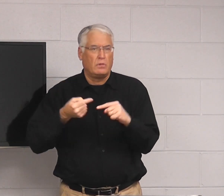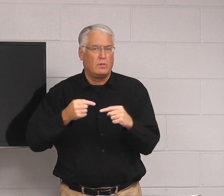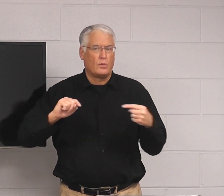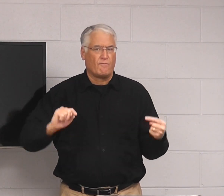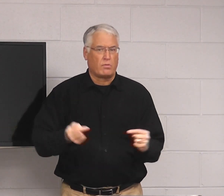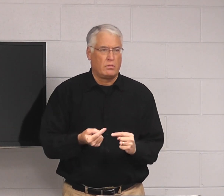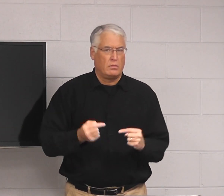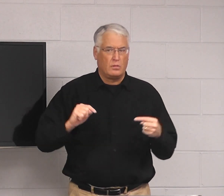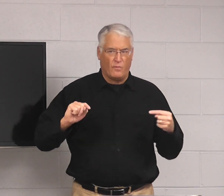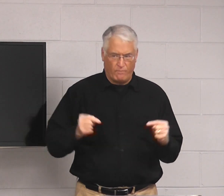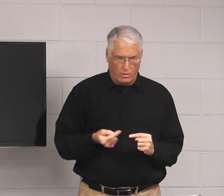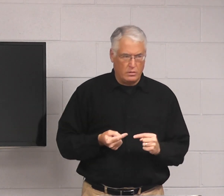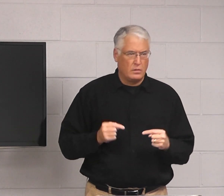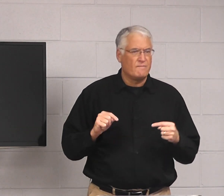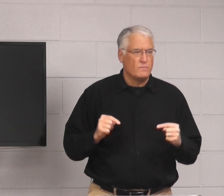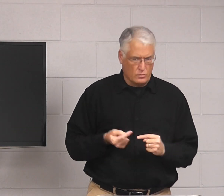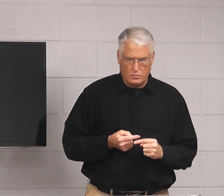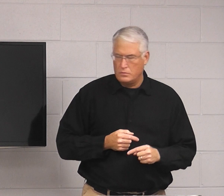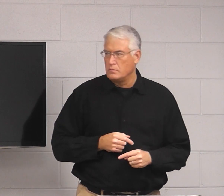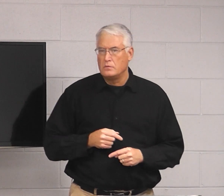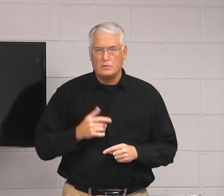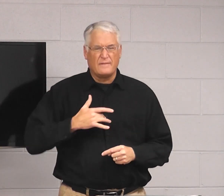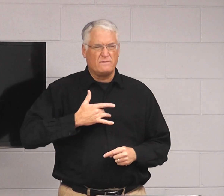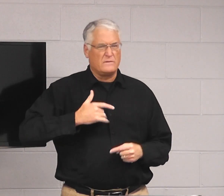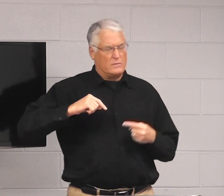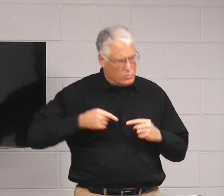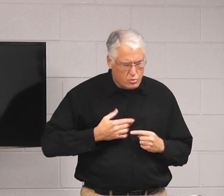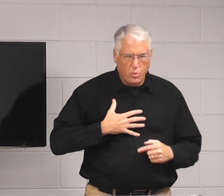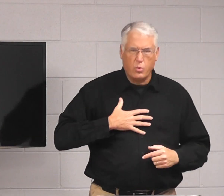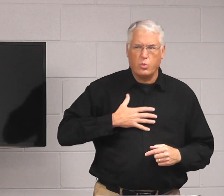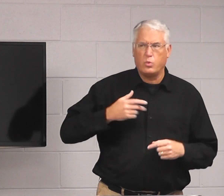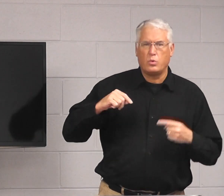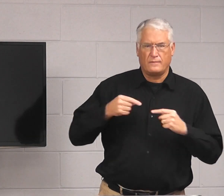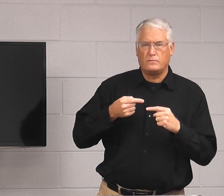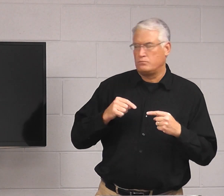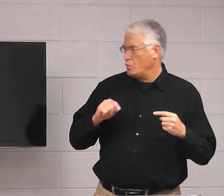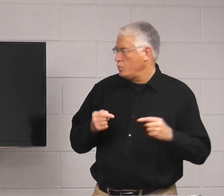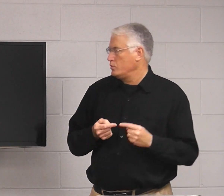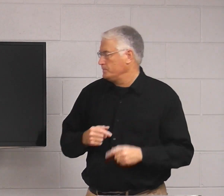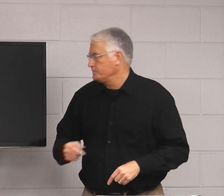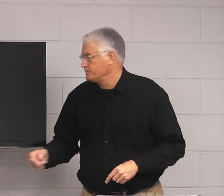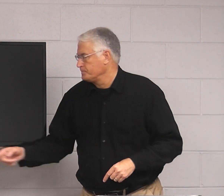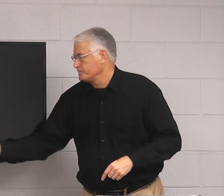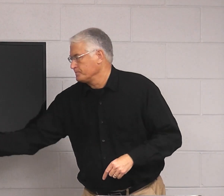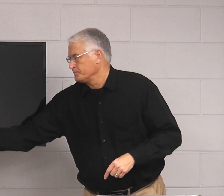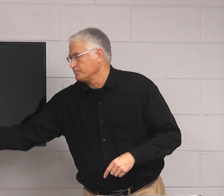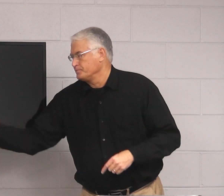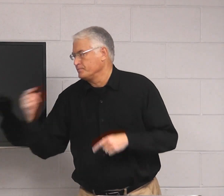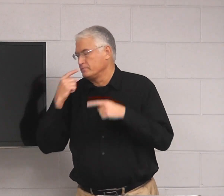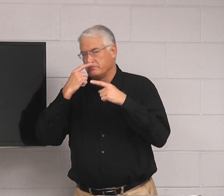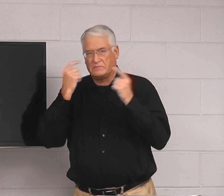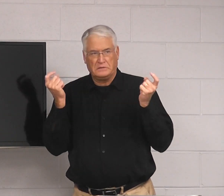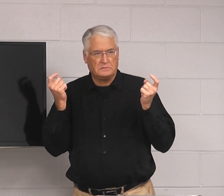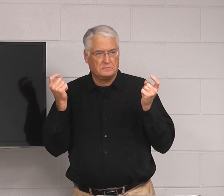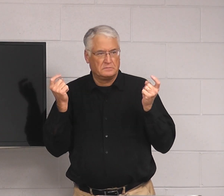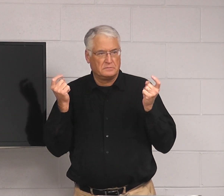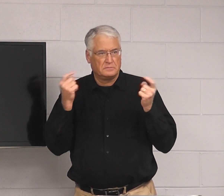Harmful. Things that are painful, harmful. Oh, you feel hurt. And ugly.